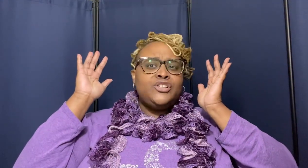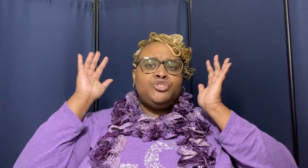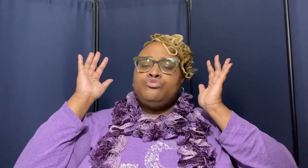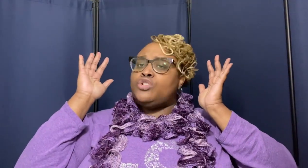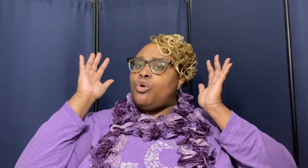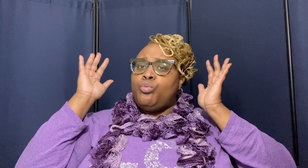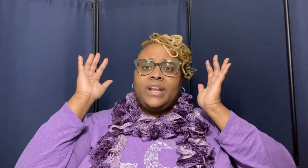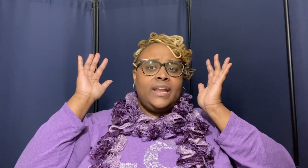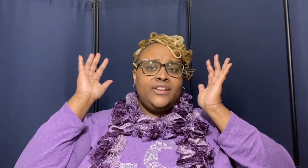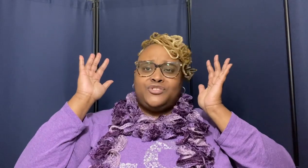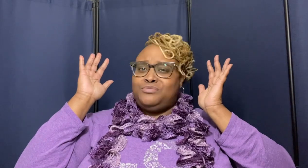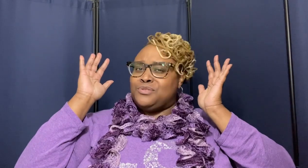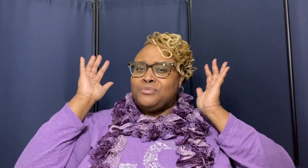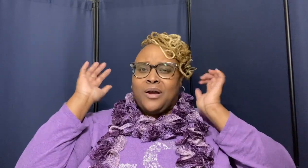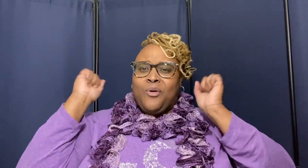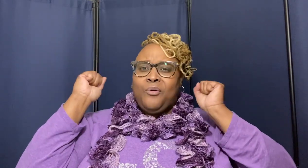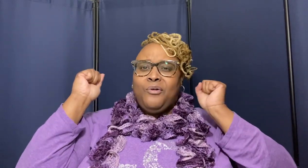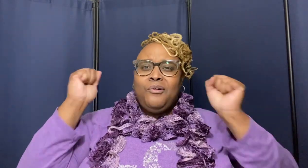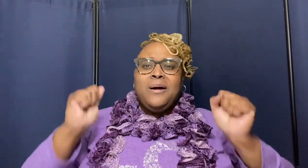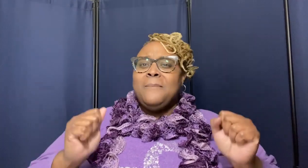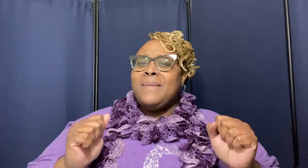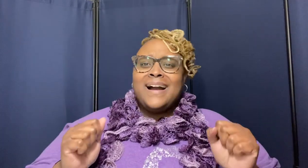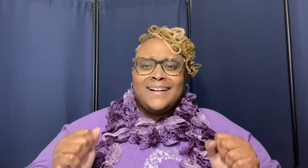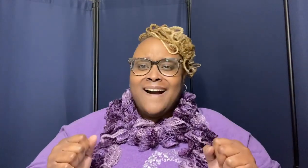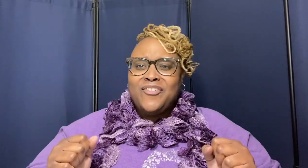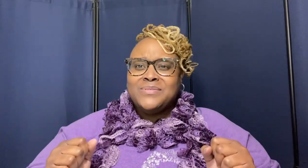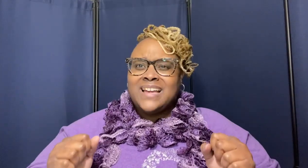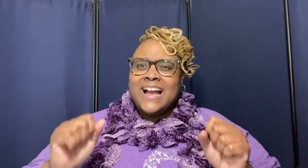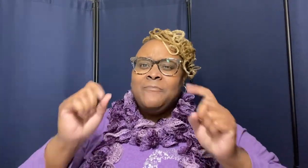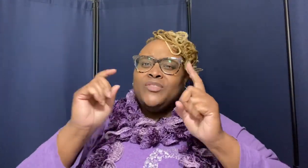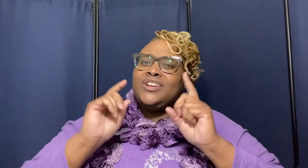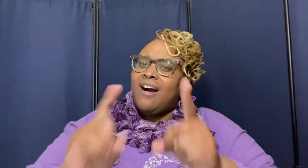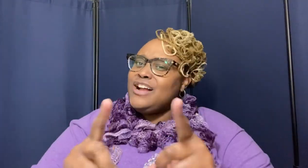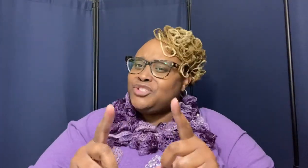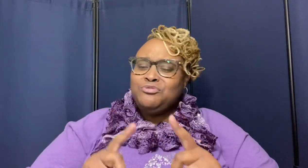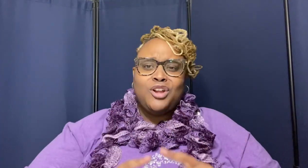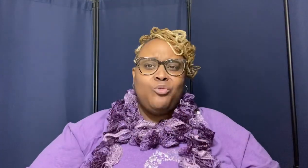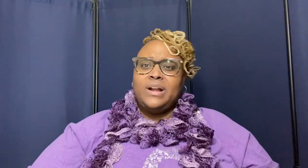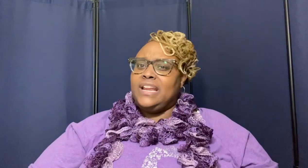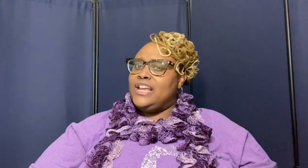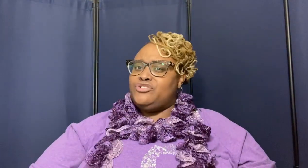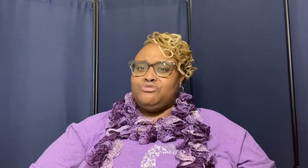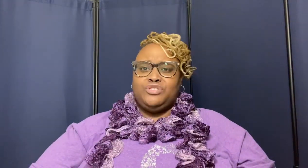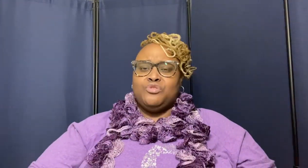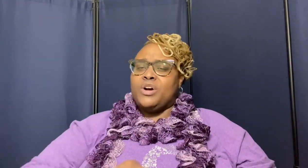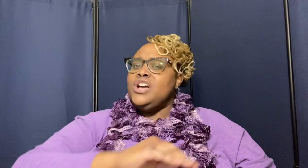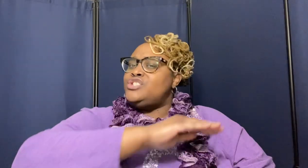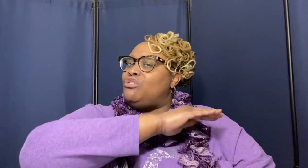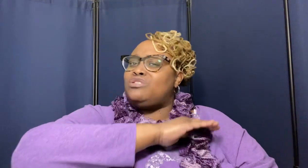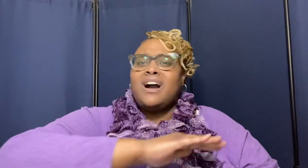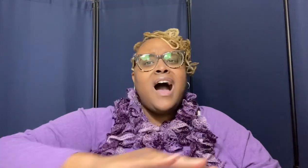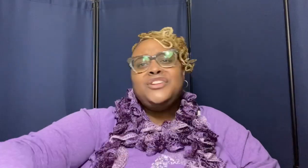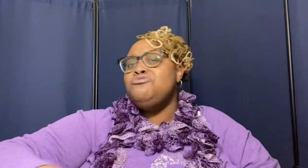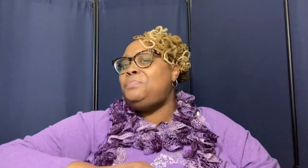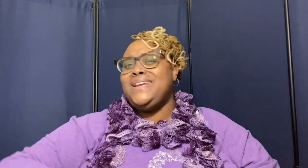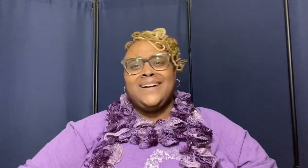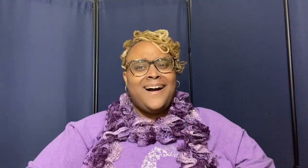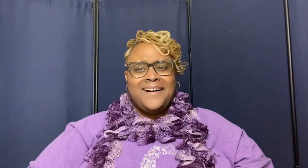you know what it is you doing oh my god from zion god you know what it is you doing so god you be god